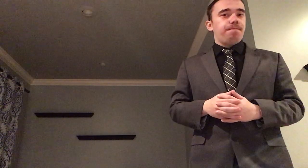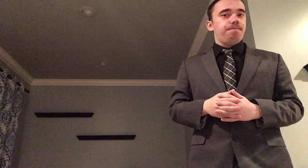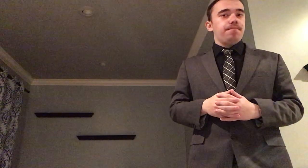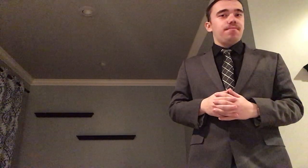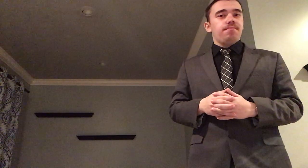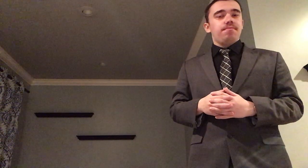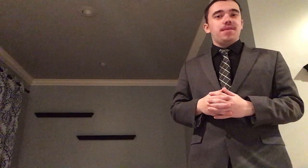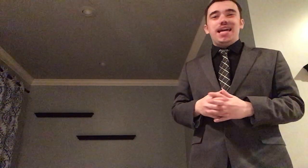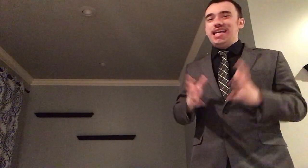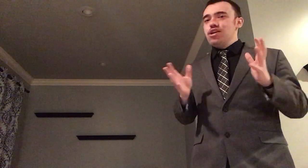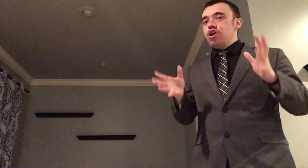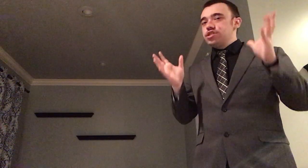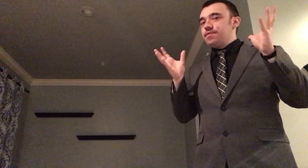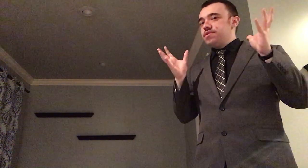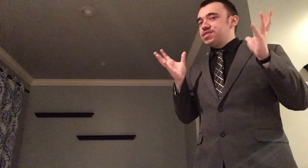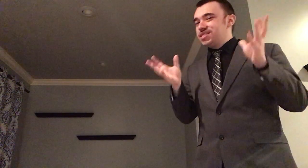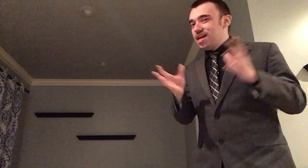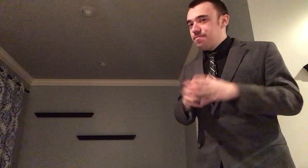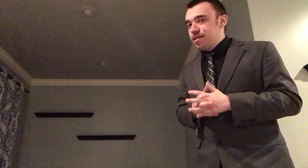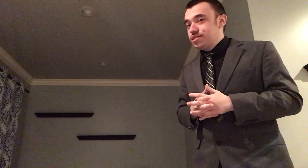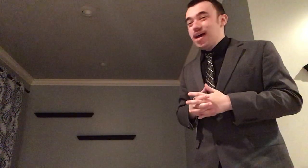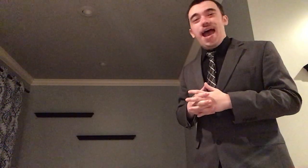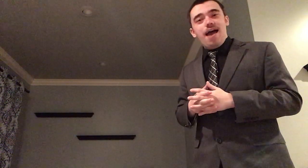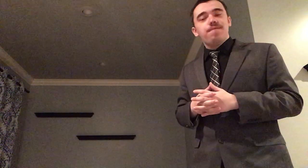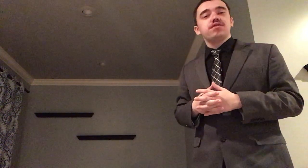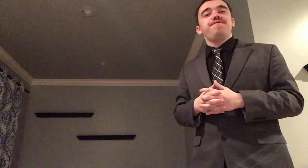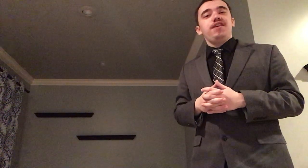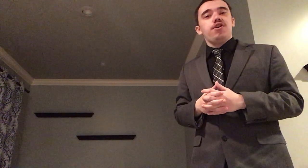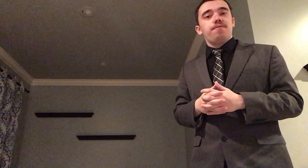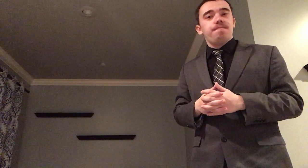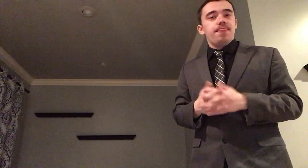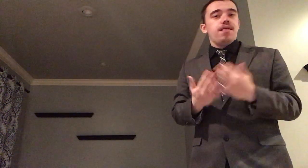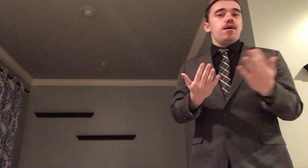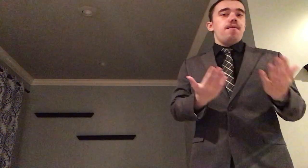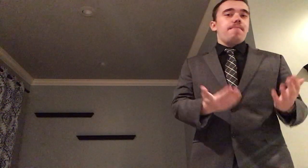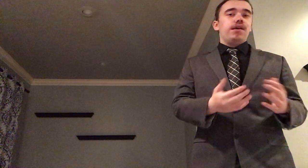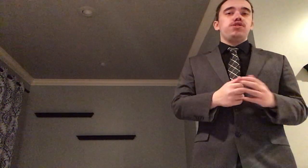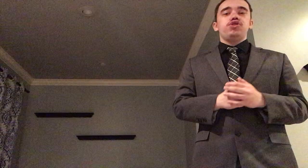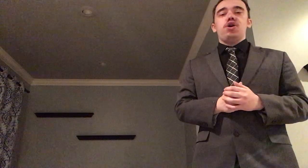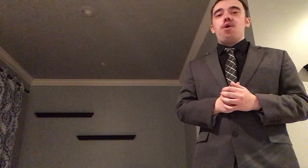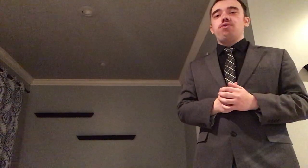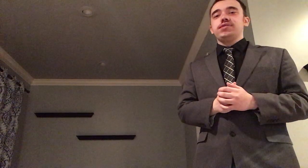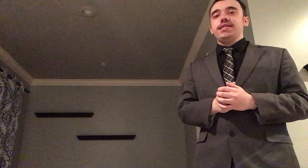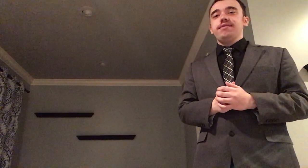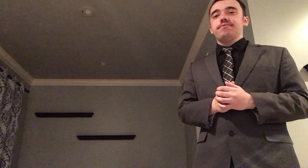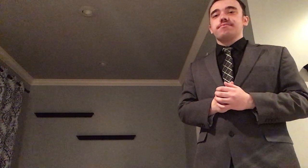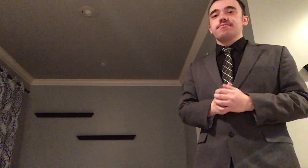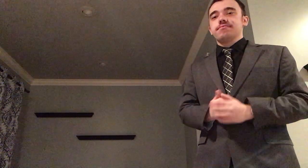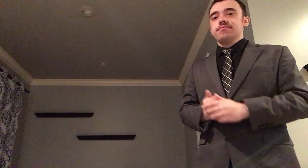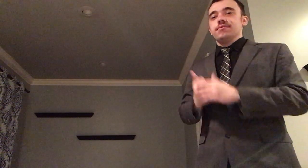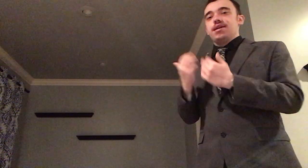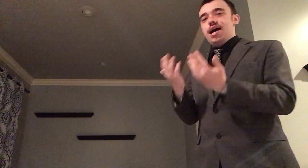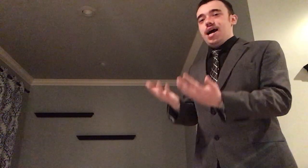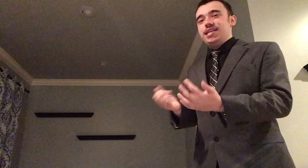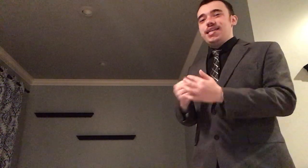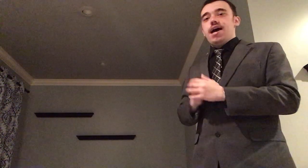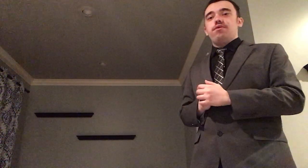here are some of the celebrities that have this fear pastor joe osteen adele